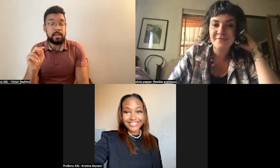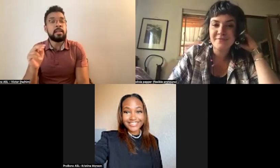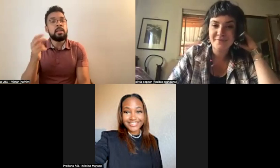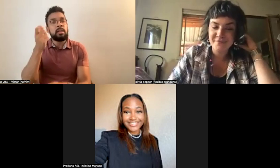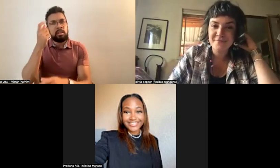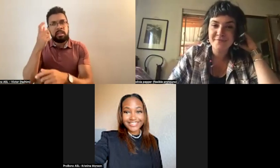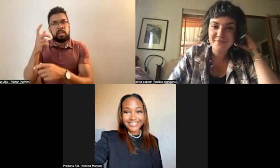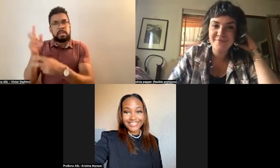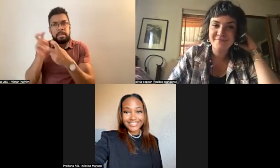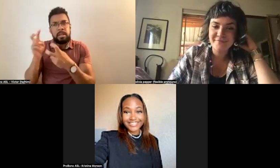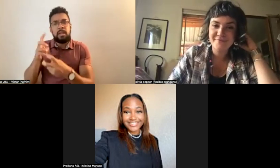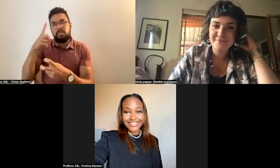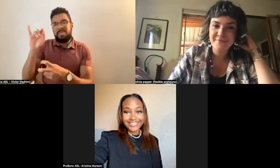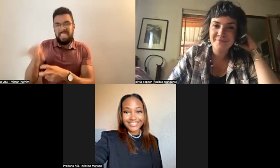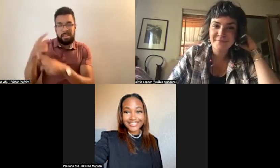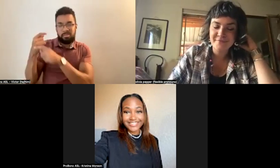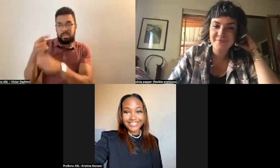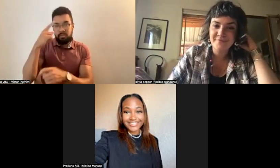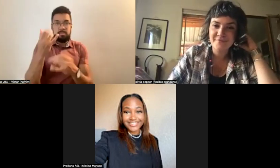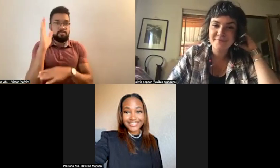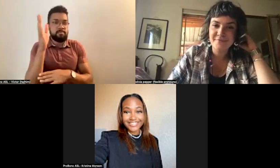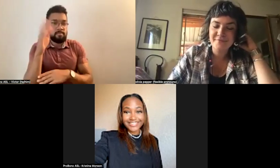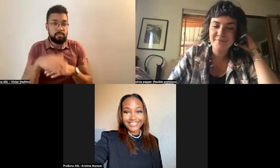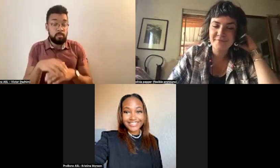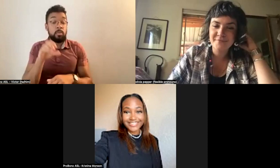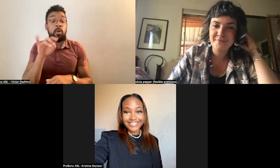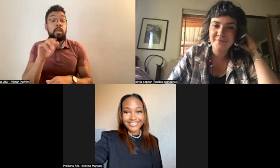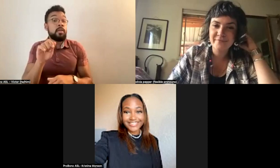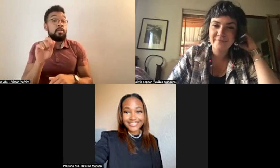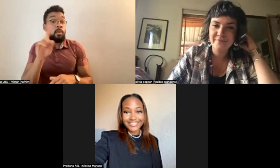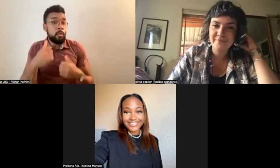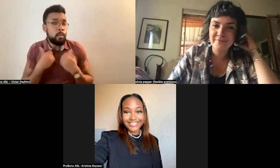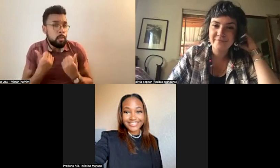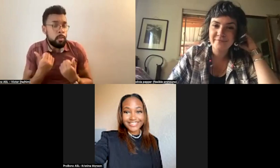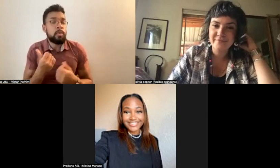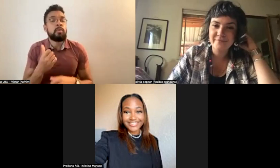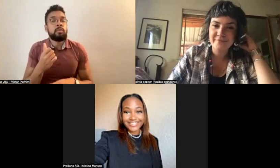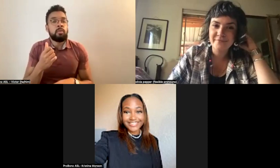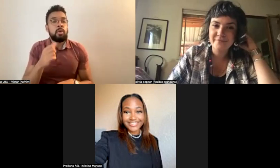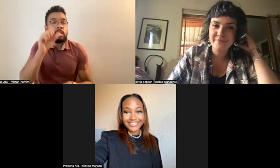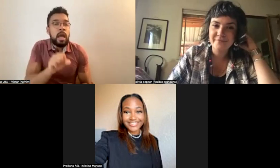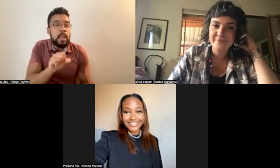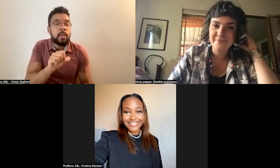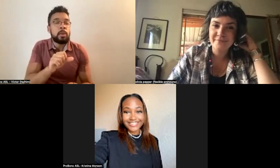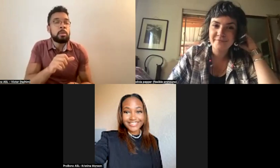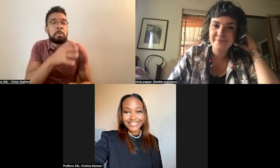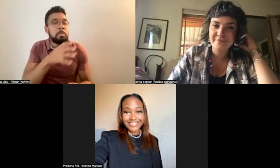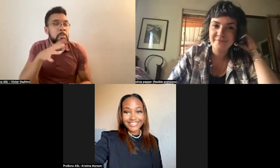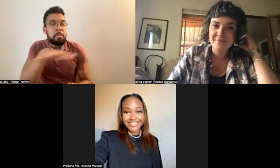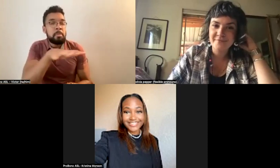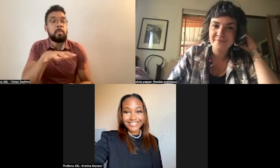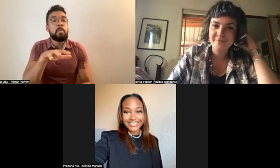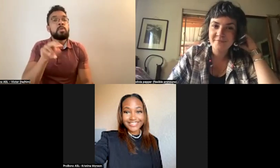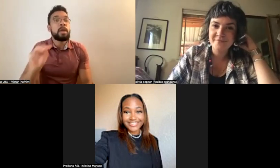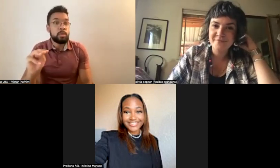tradition for this talk. Olivia currently resides in rural southern New Mexico and has dabbled abundantly in life